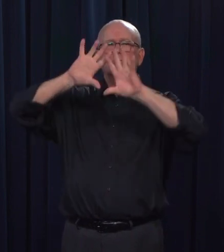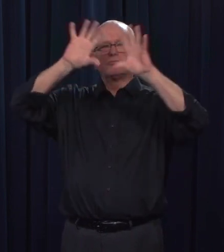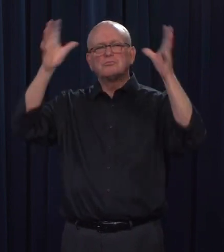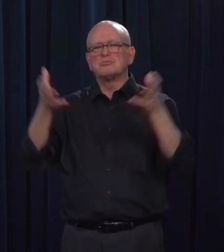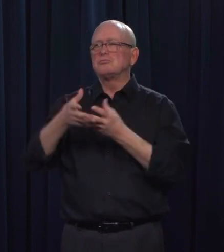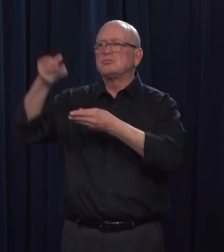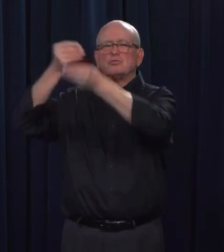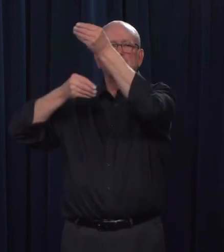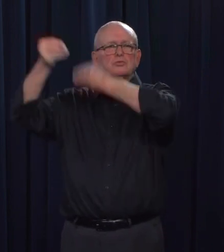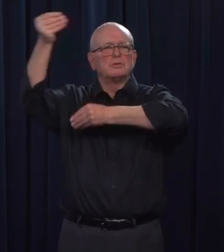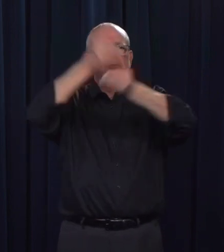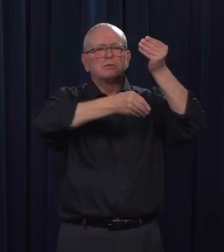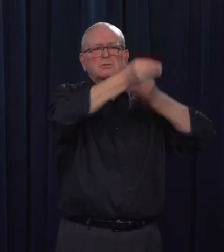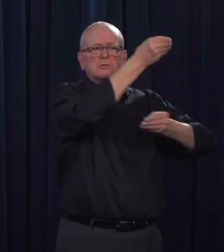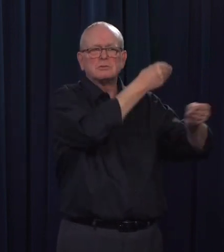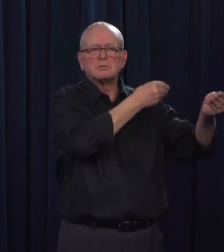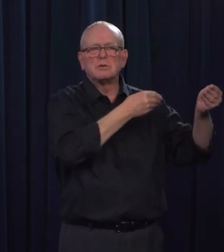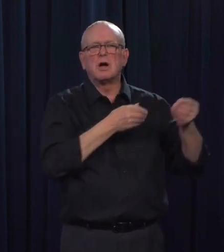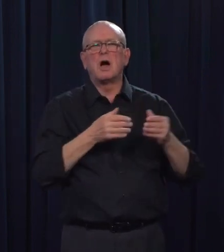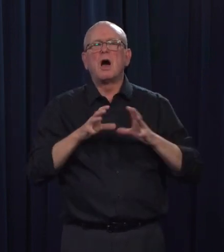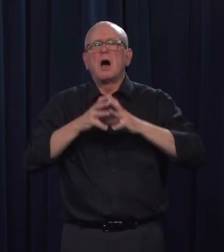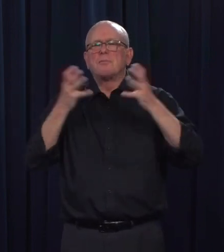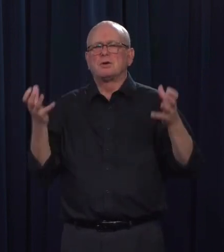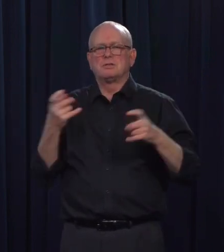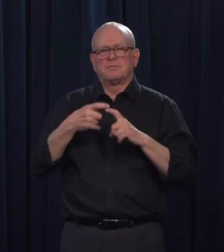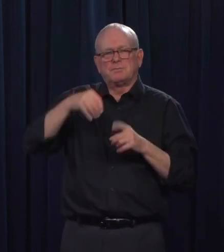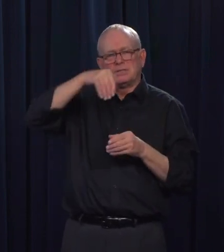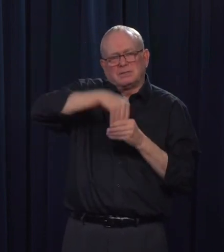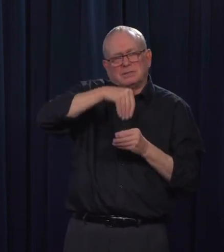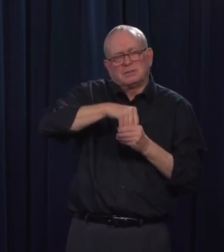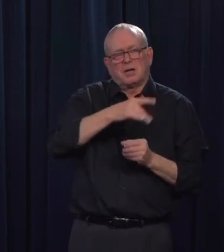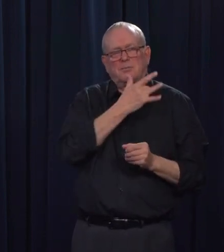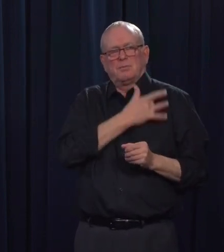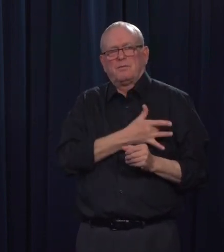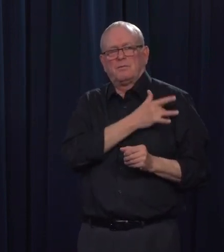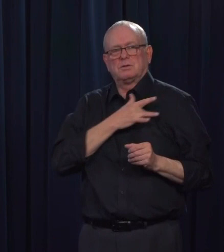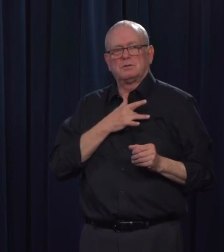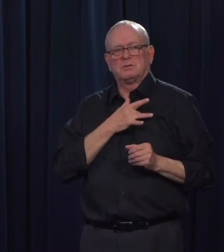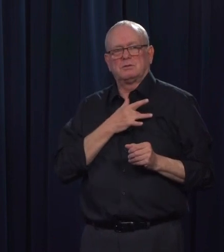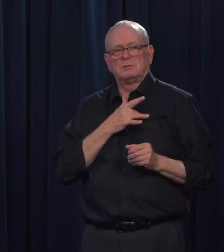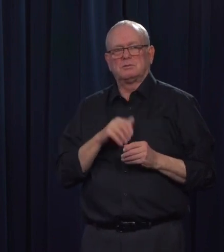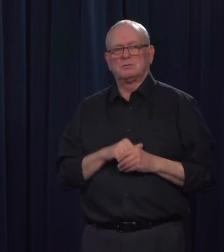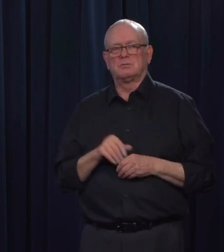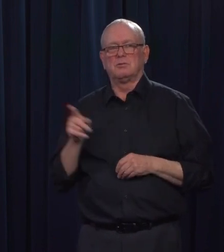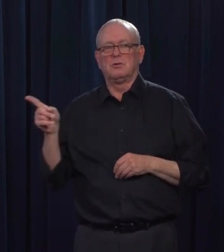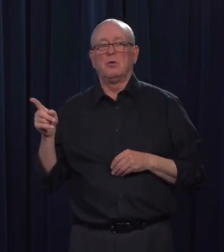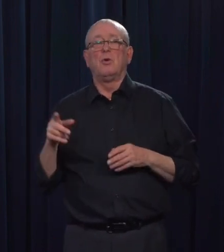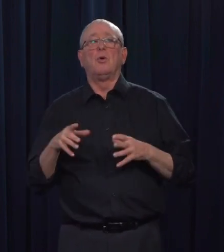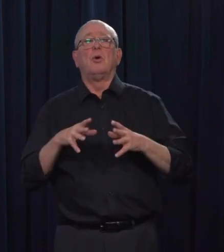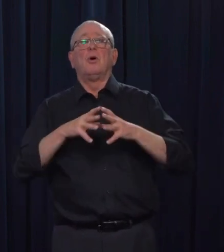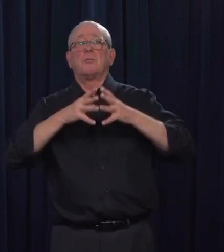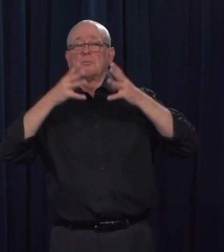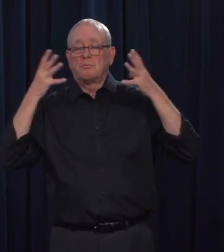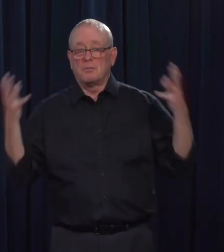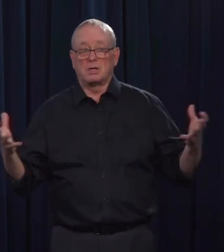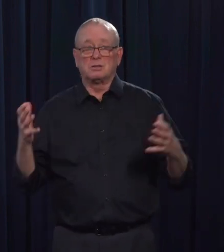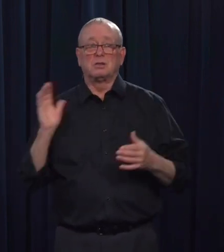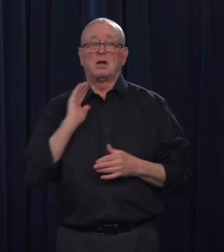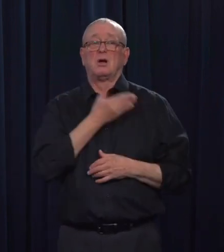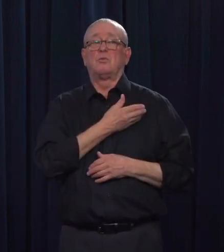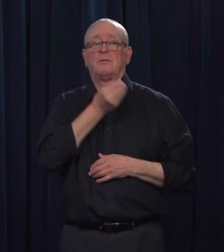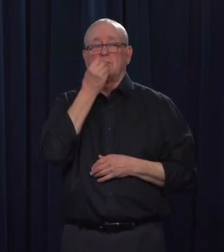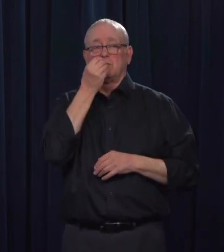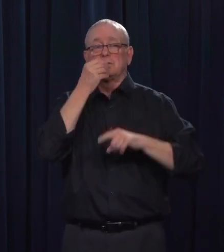province? Can you speak to that? So a tremendous amount relies on international trade. It's, it's obvious going to a grocery store, you'll see oranges